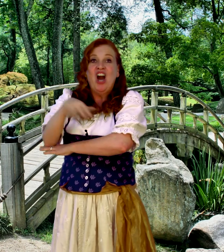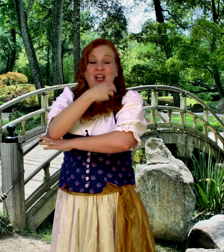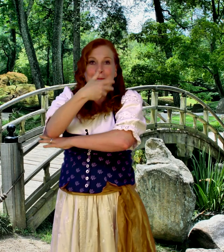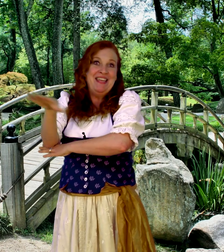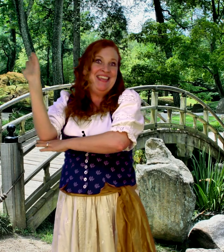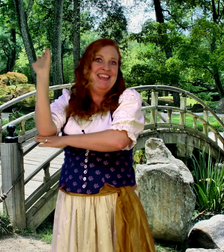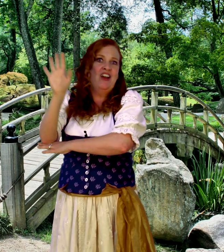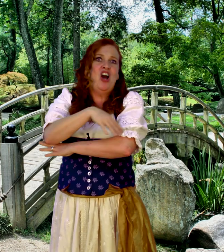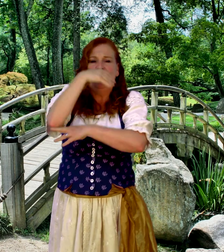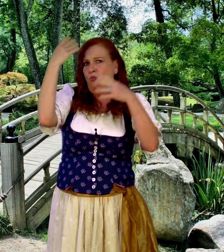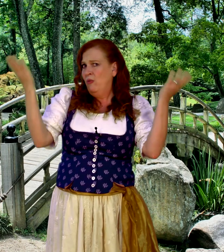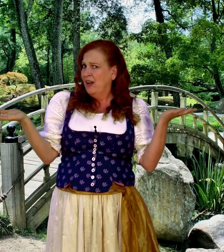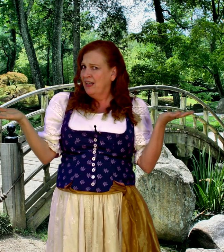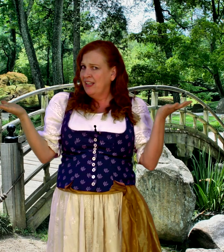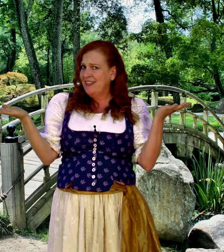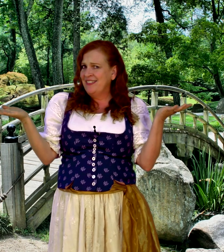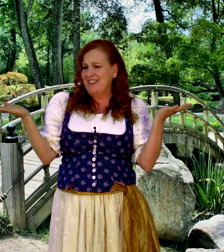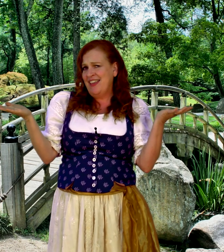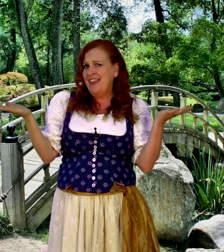Peacock, peacock, what do you say?